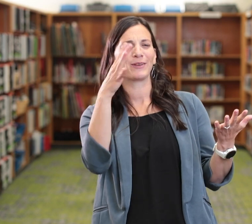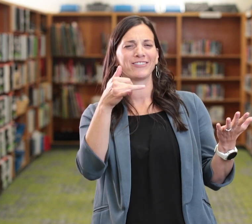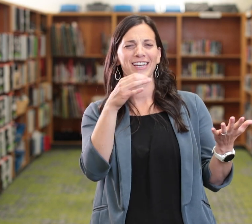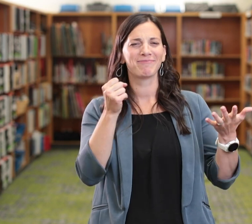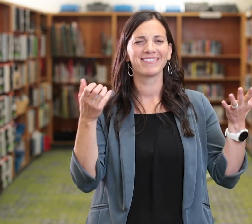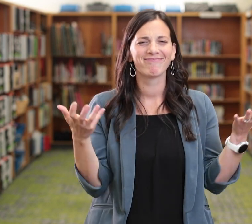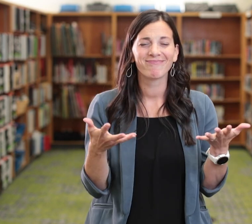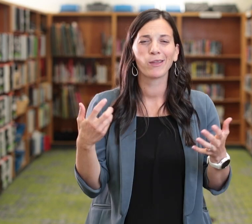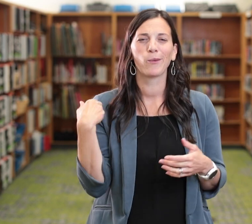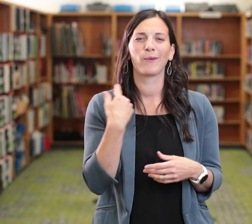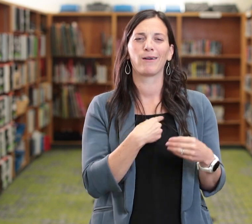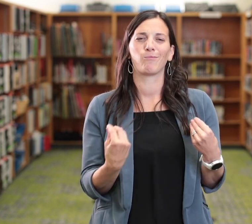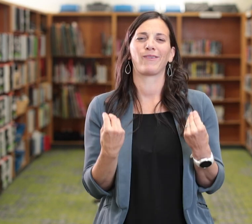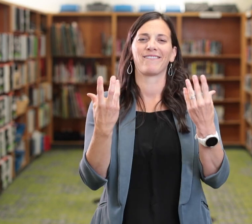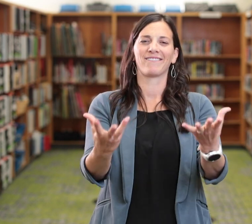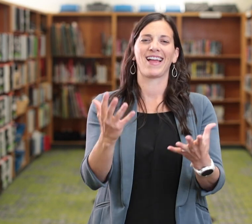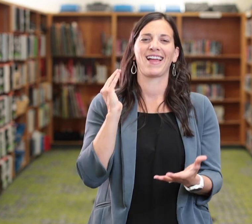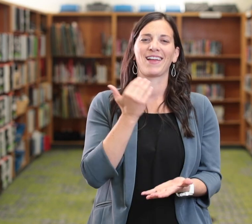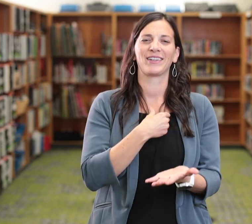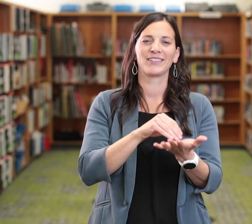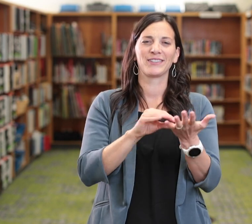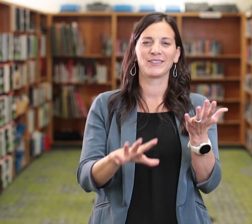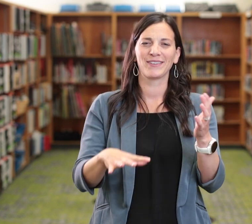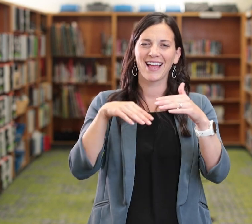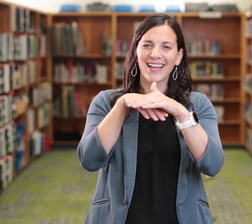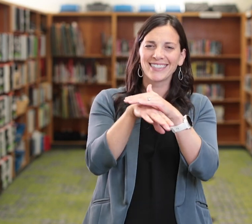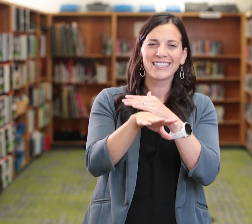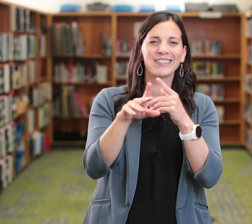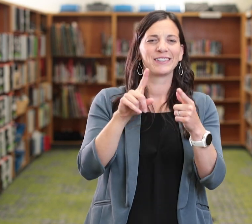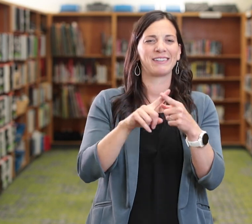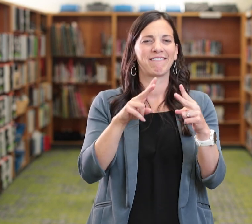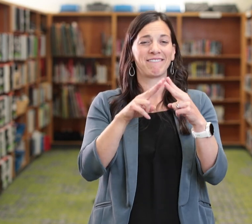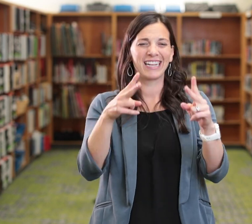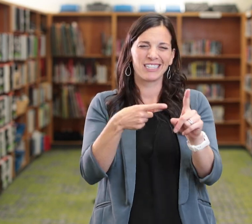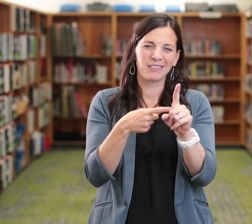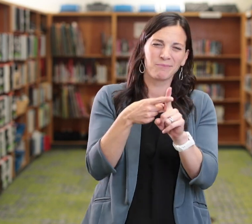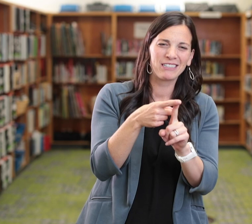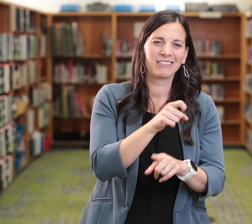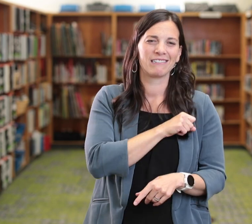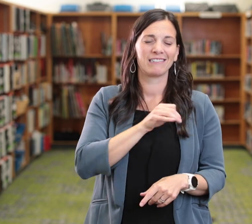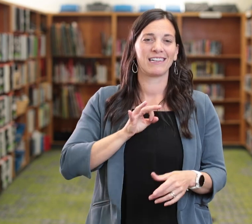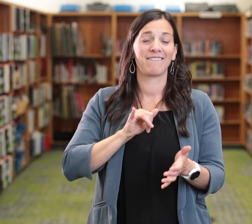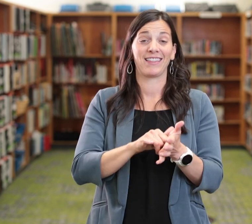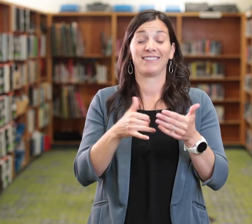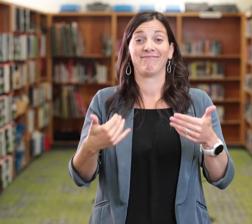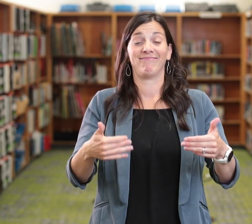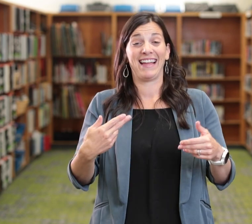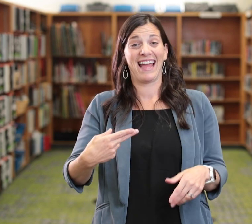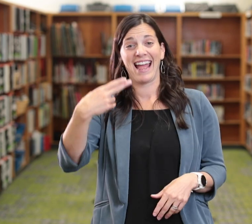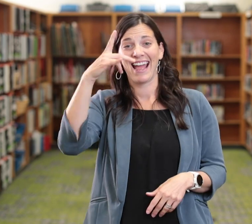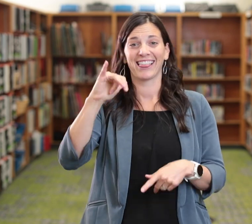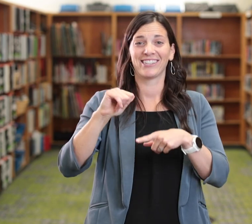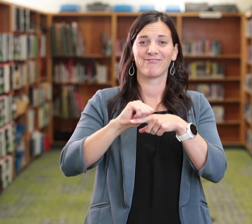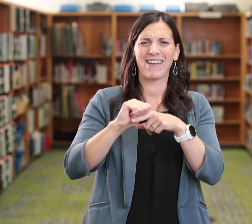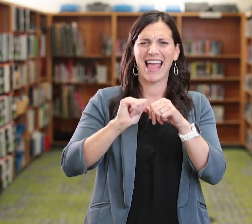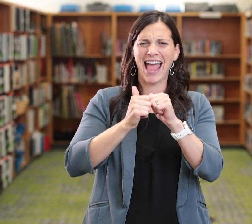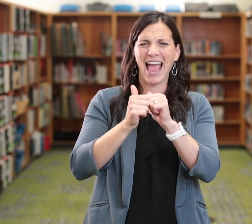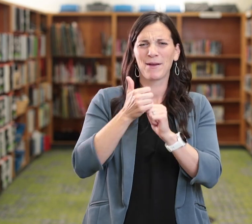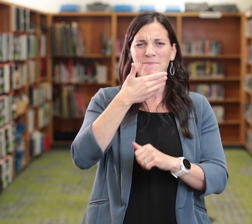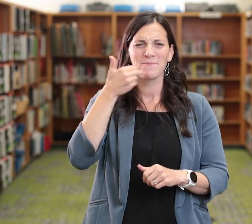The beauty of JMS is that we provide our students access to very specialized staff that are highly trained in how we best